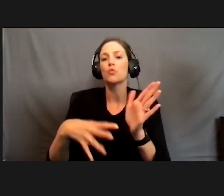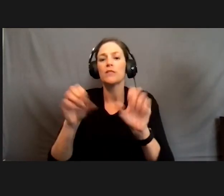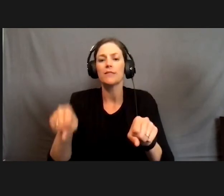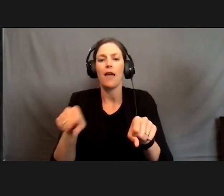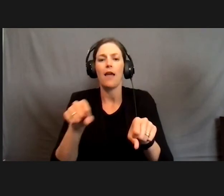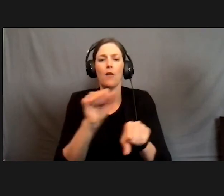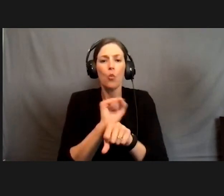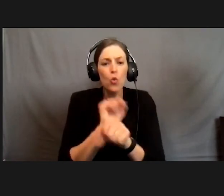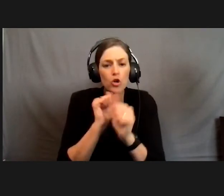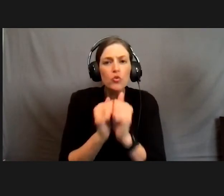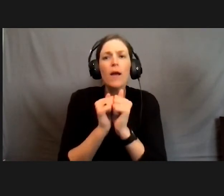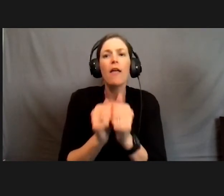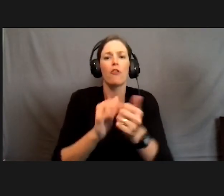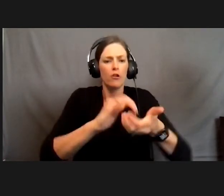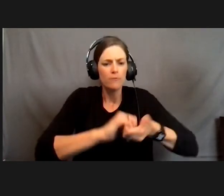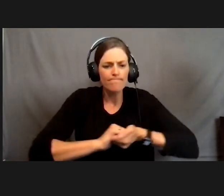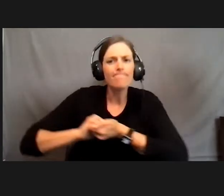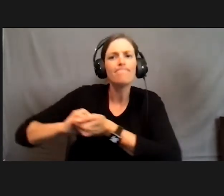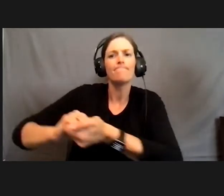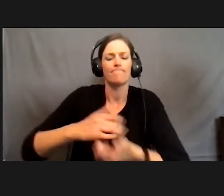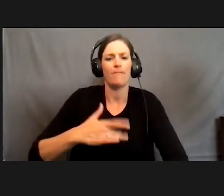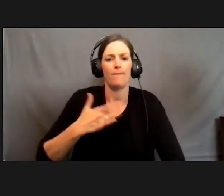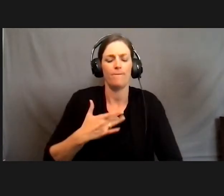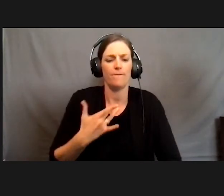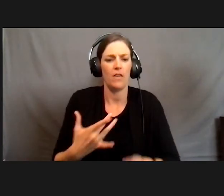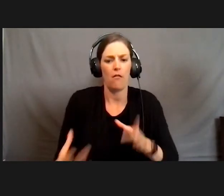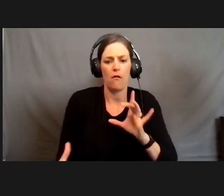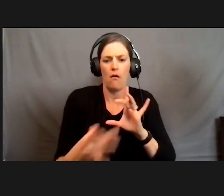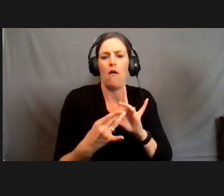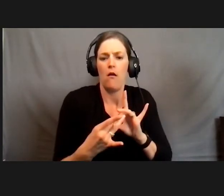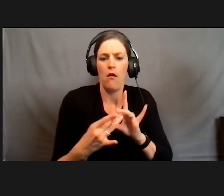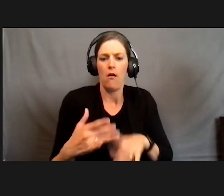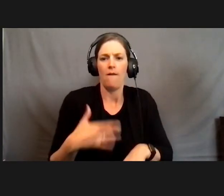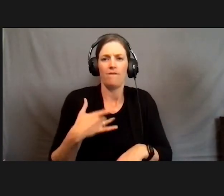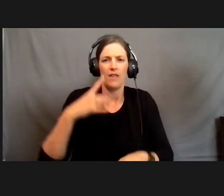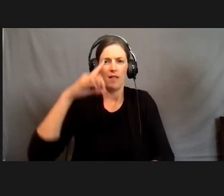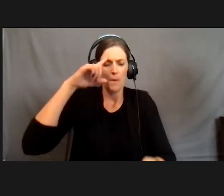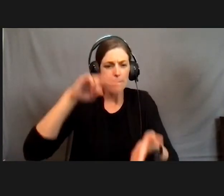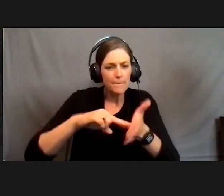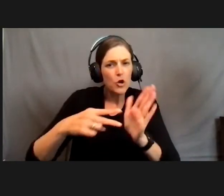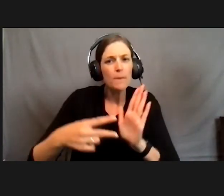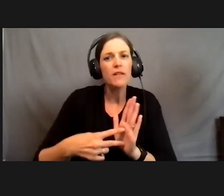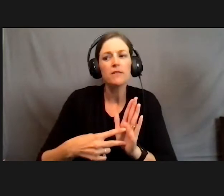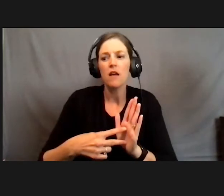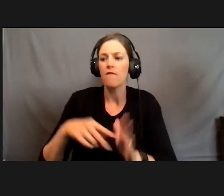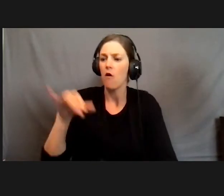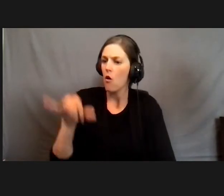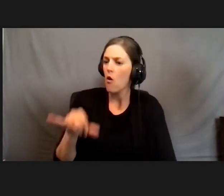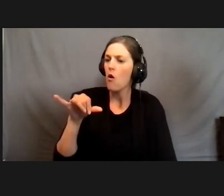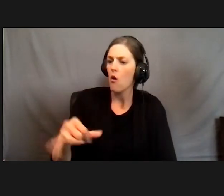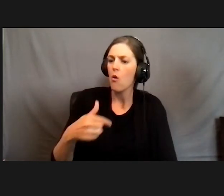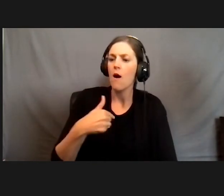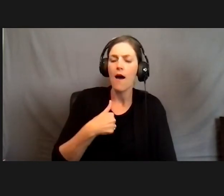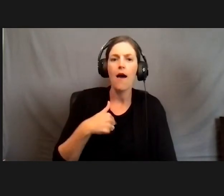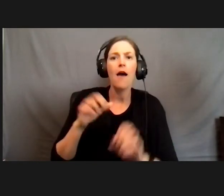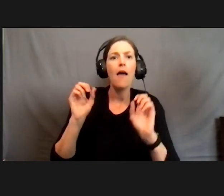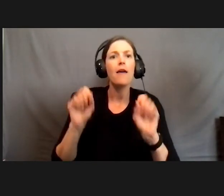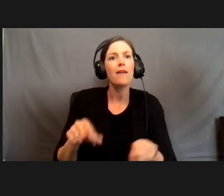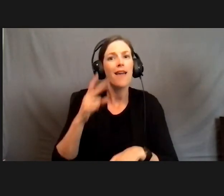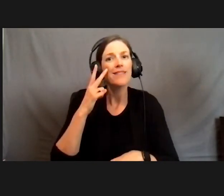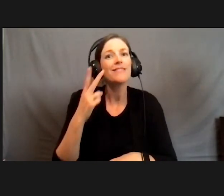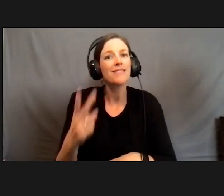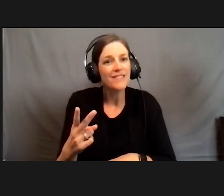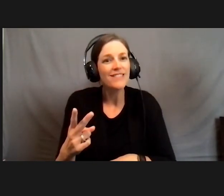students have that belonging and they have the purpose of being able to, oh, I can see how this